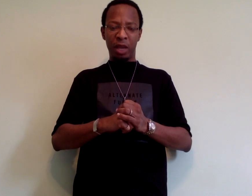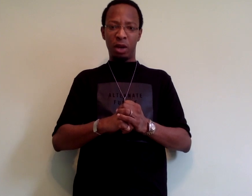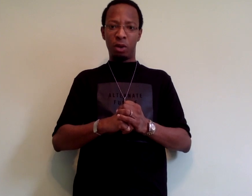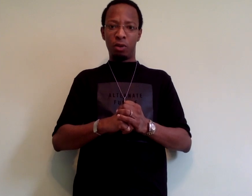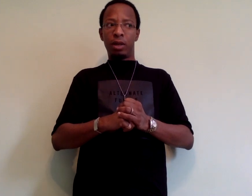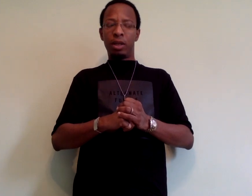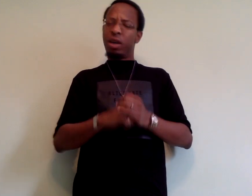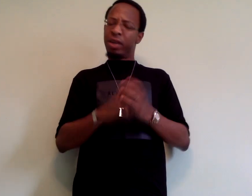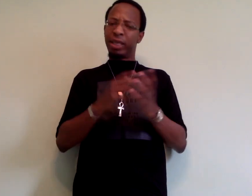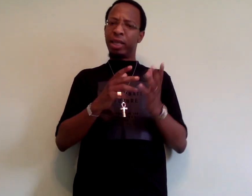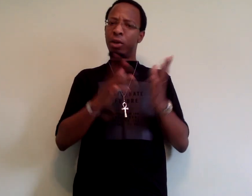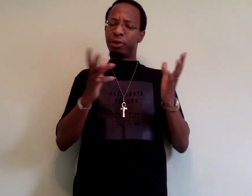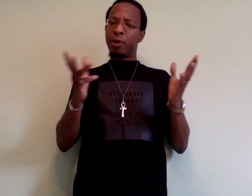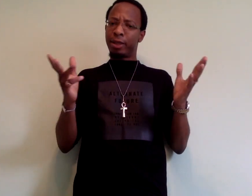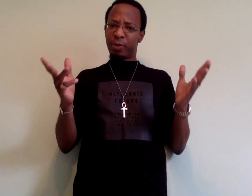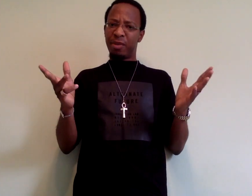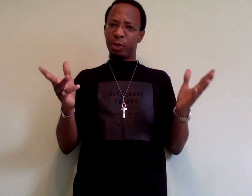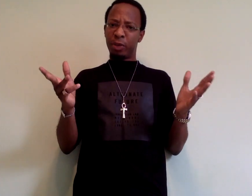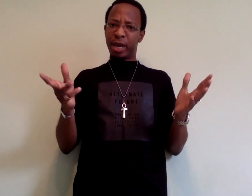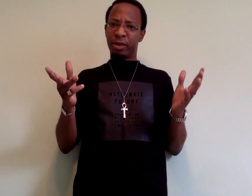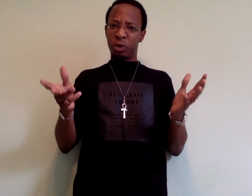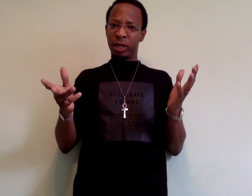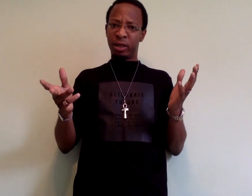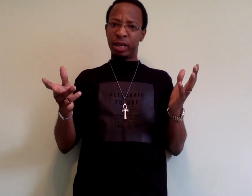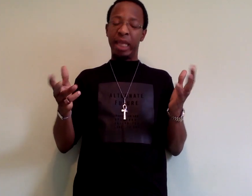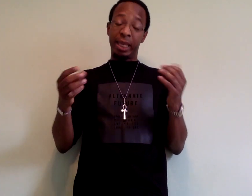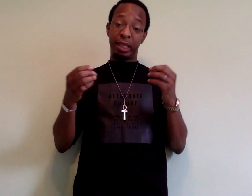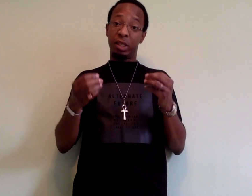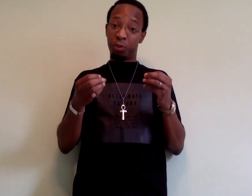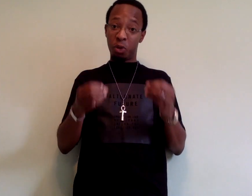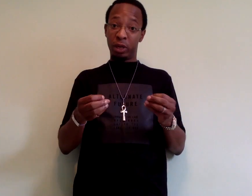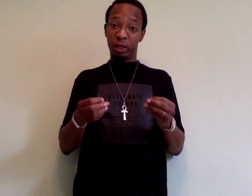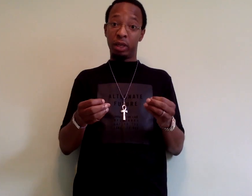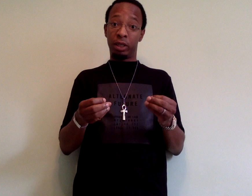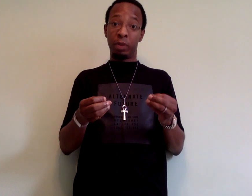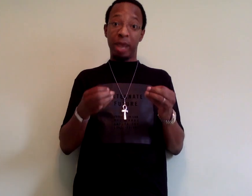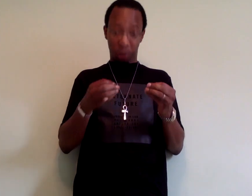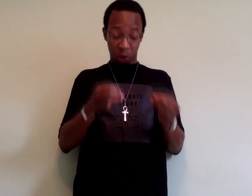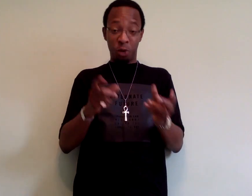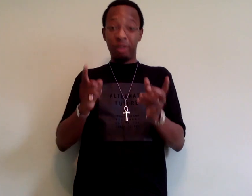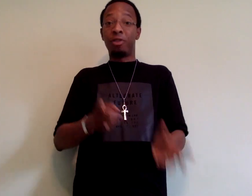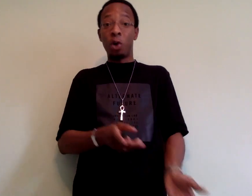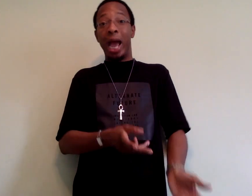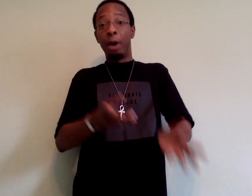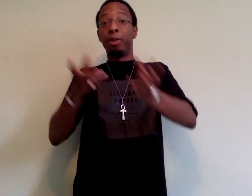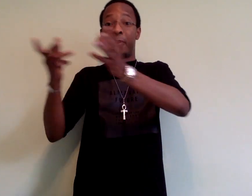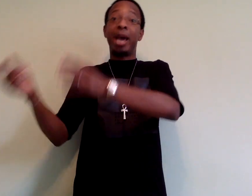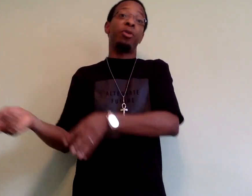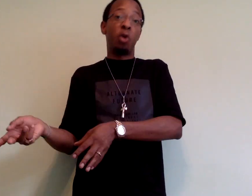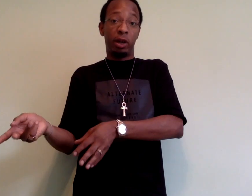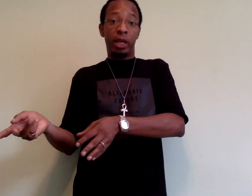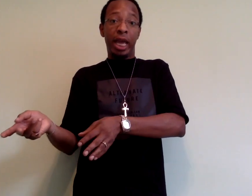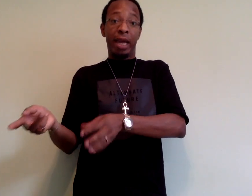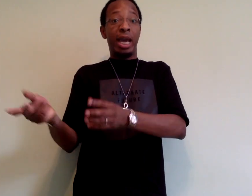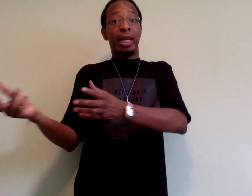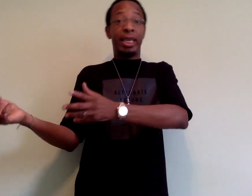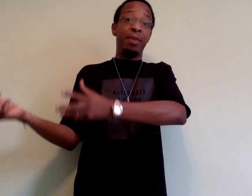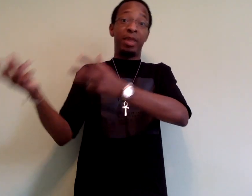you know how they say don't throw out the baby with the bathwater? I think it's important to make sure we throw out the bathwater and not keep the